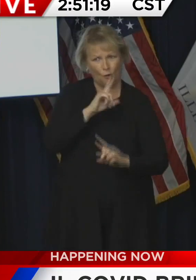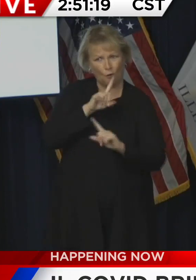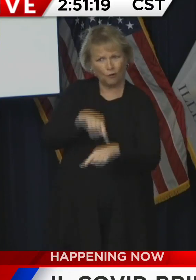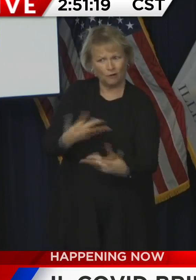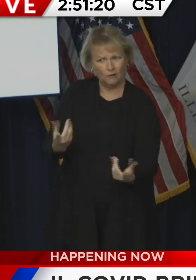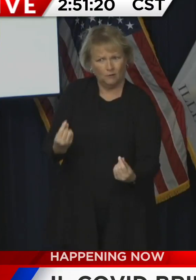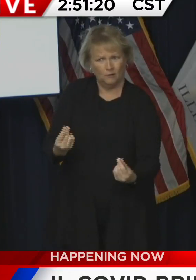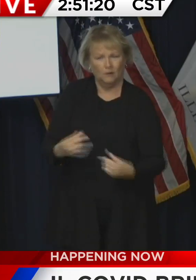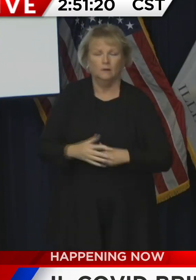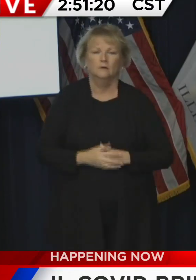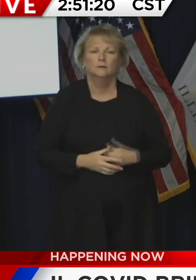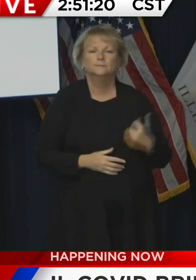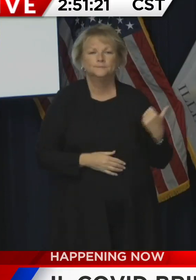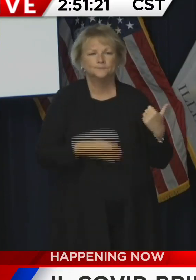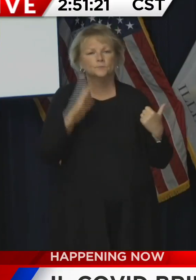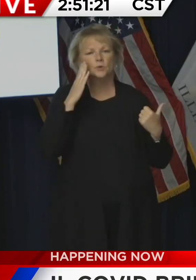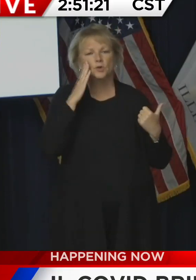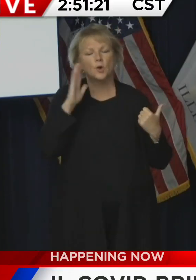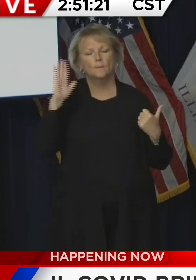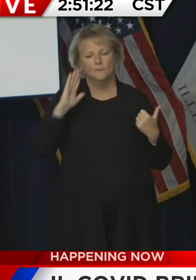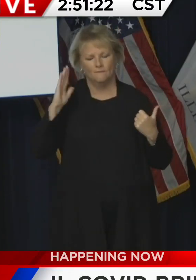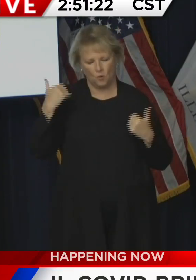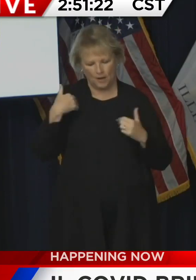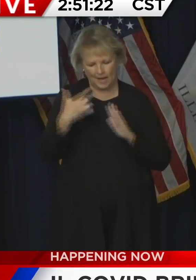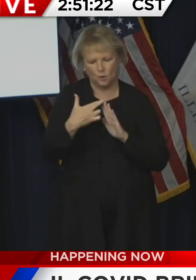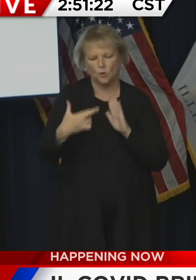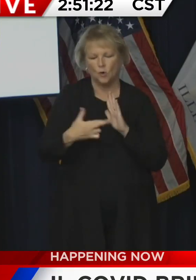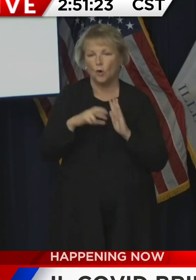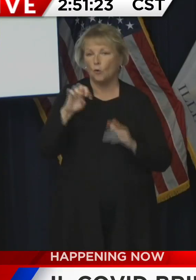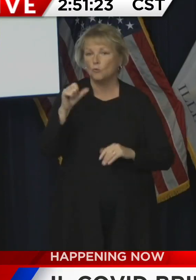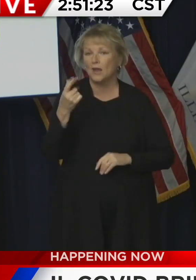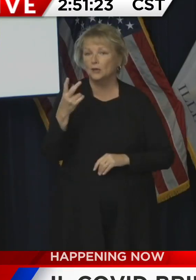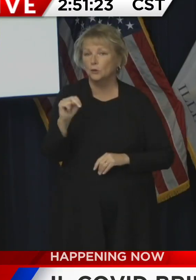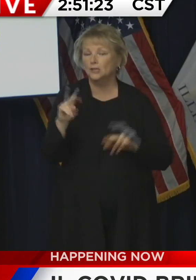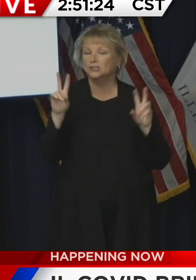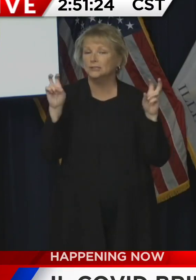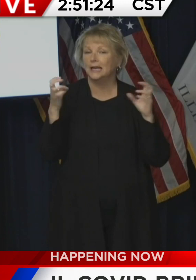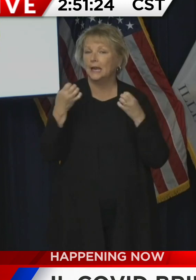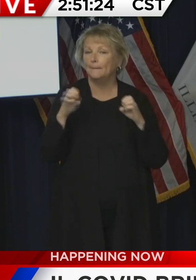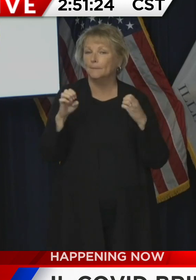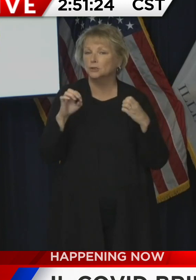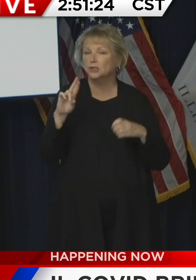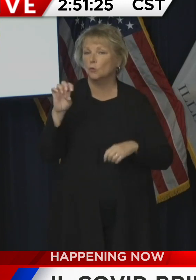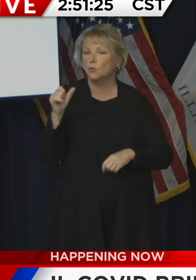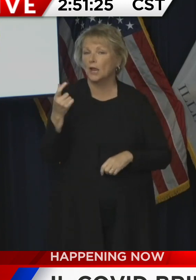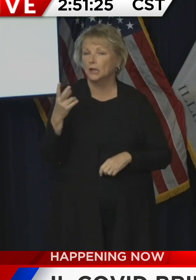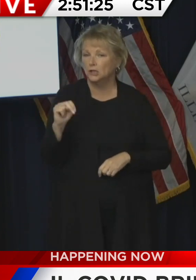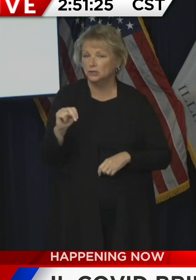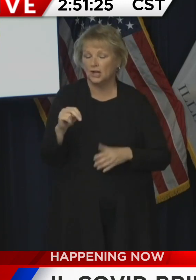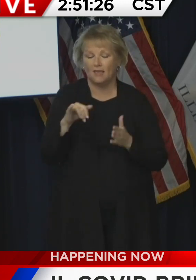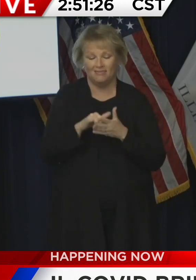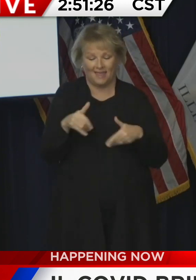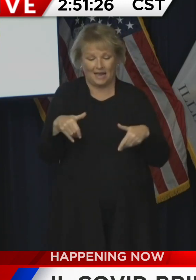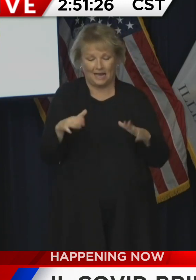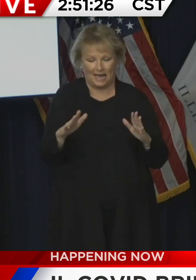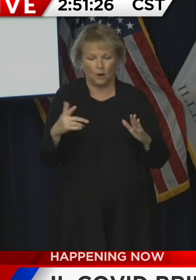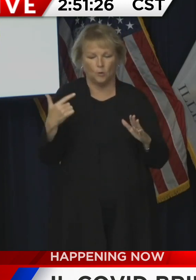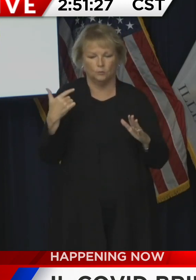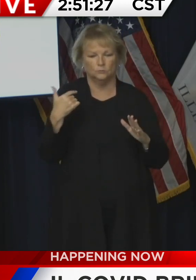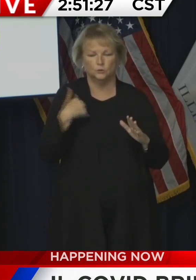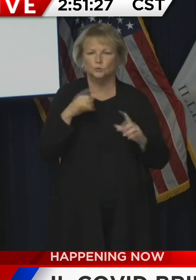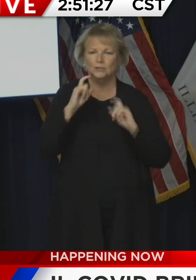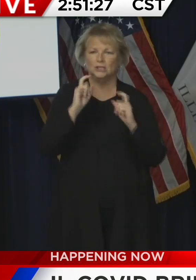As you know we had a regulation passed, an emergency regulation, that allows the issuance of